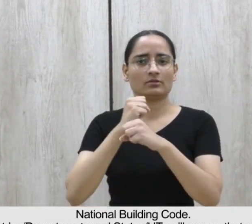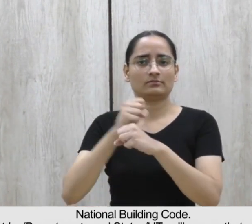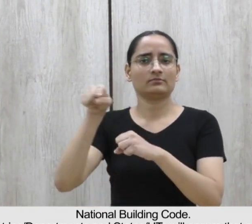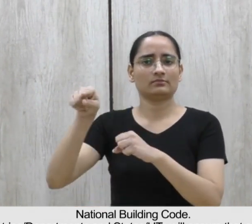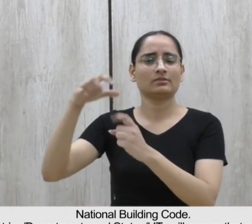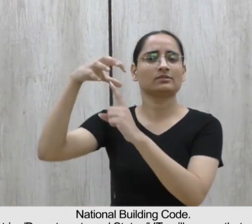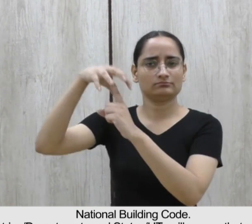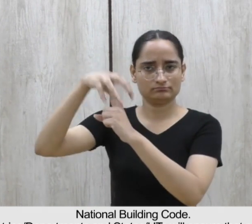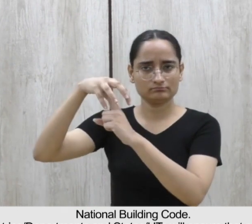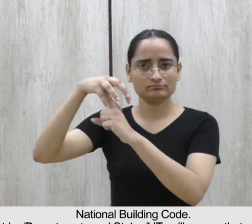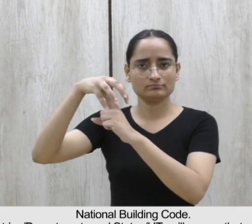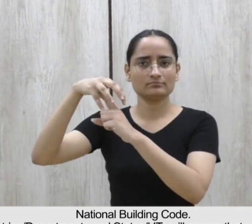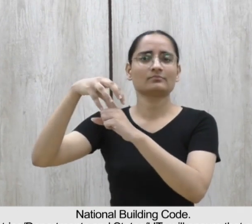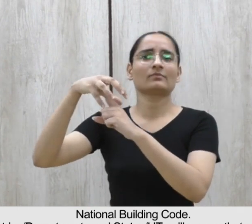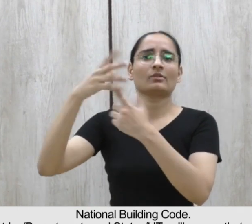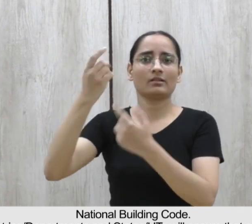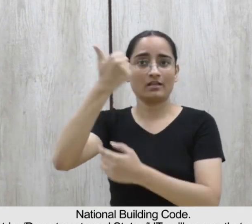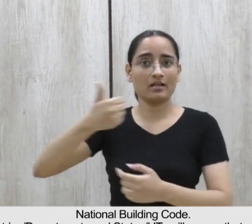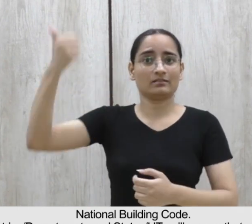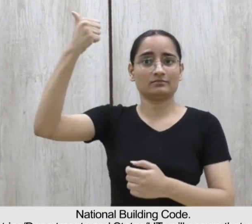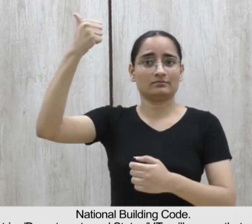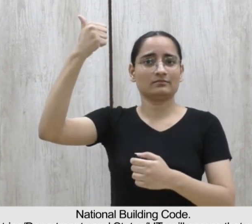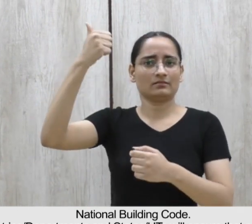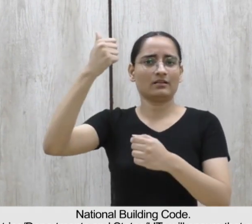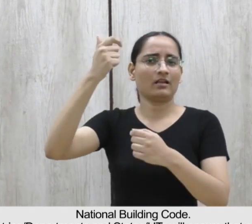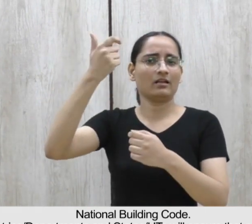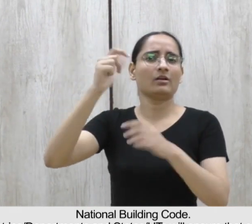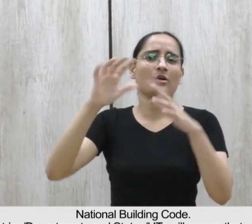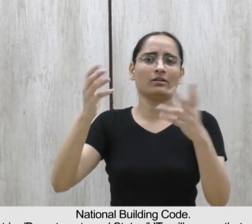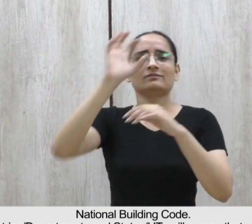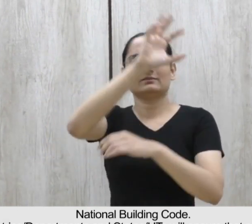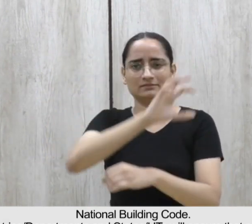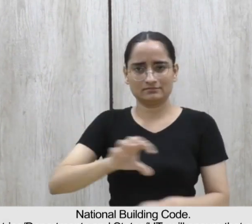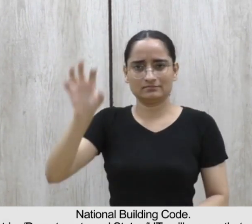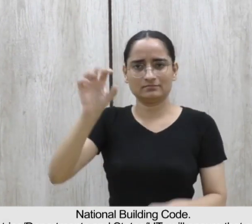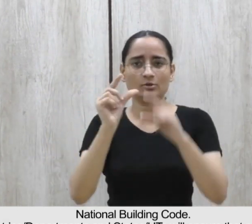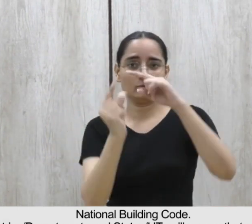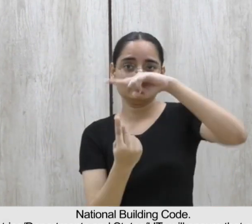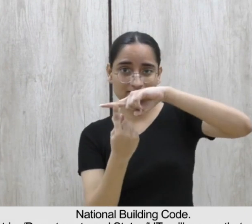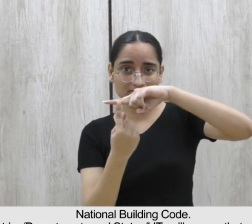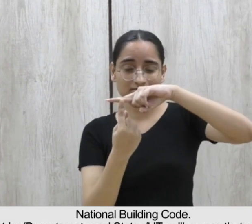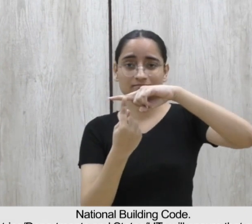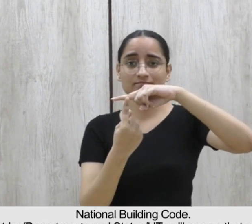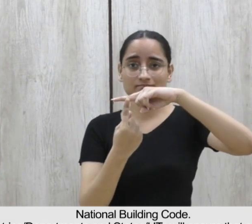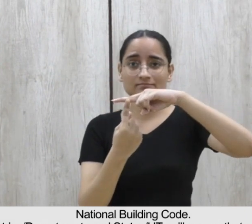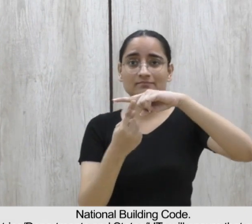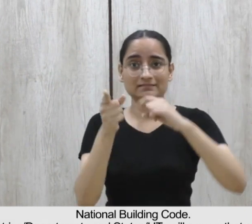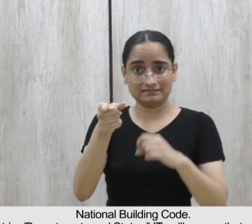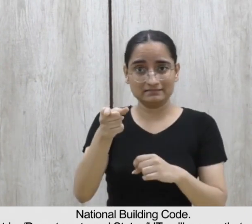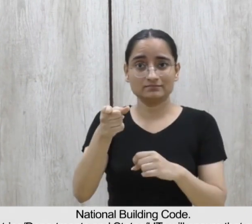all the central ministries, departments and states, UTs, that is